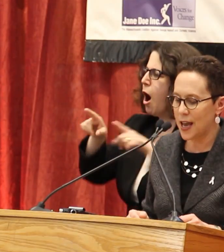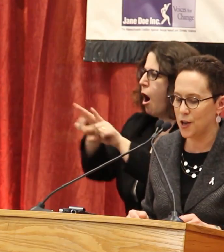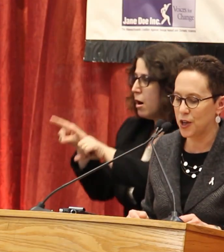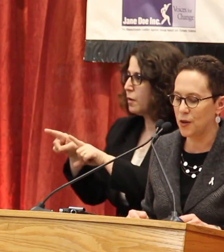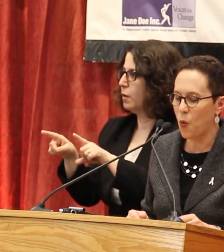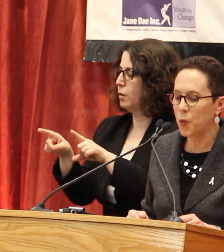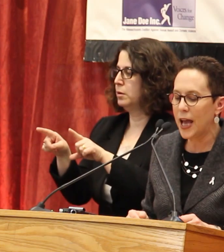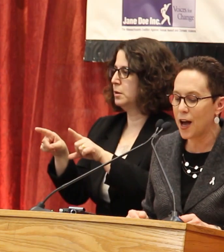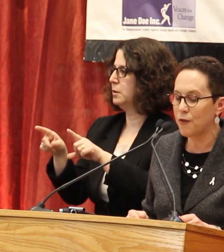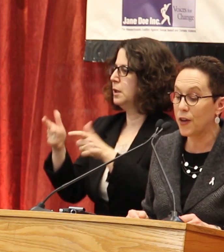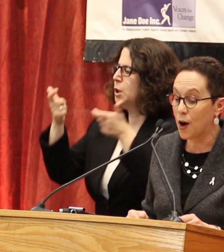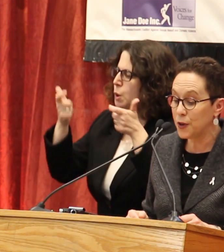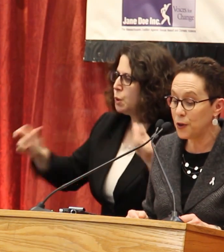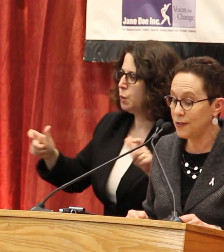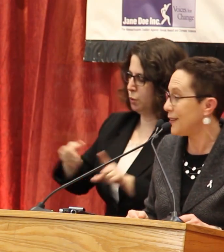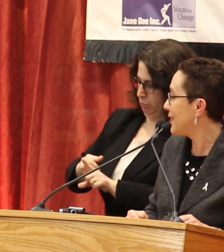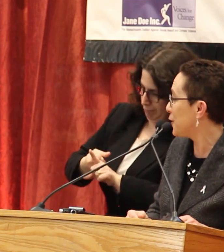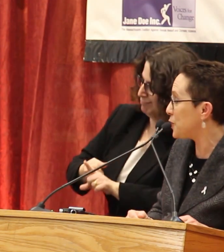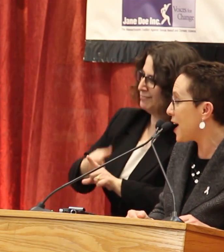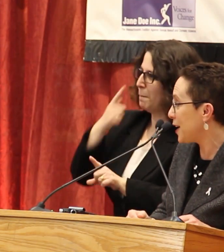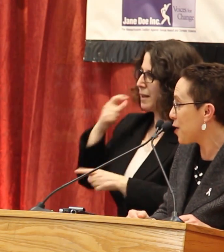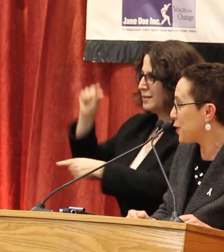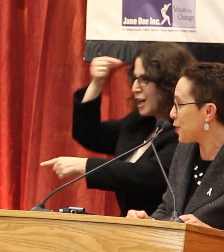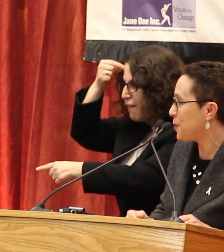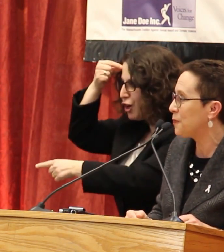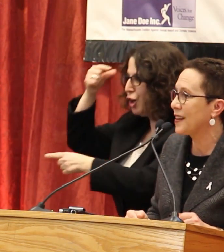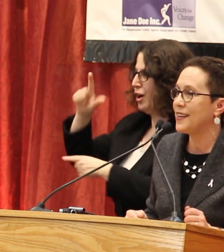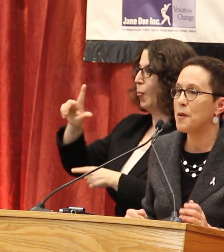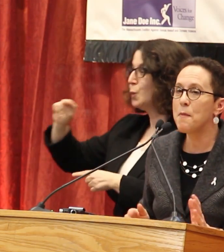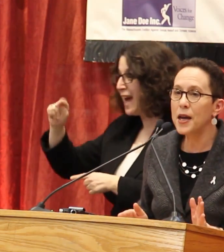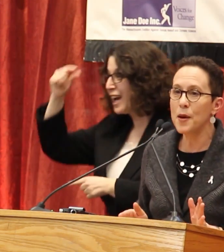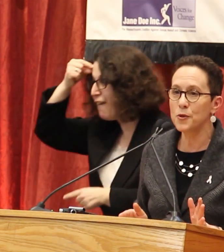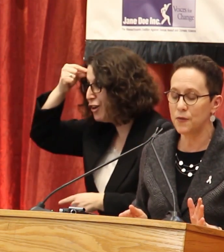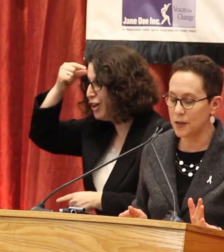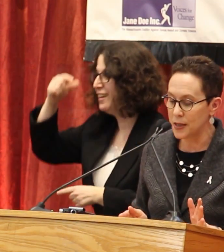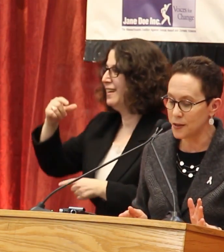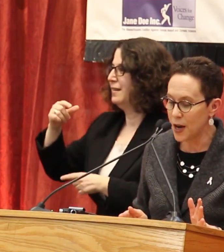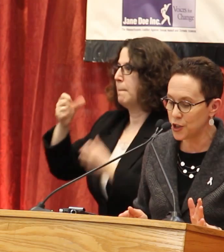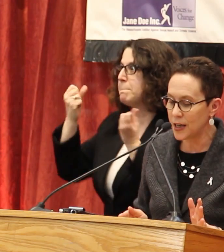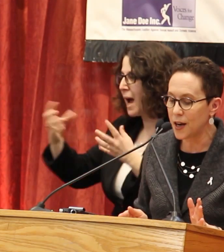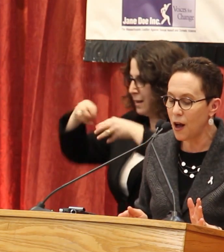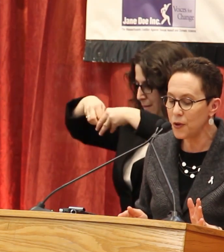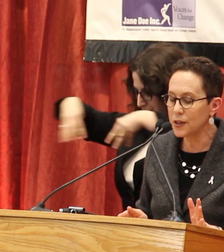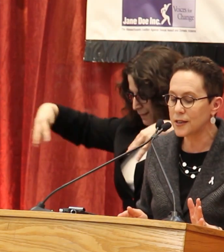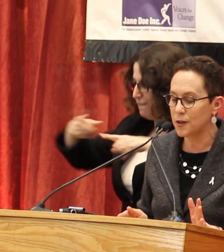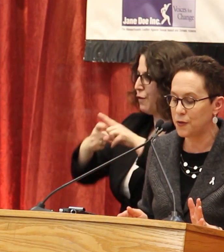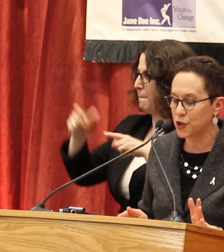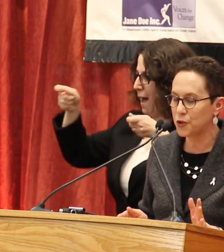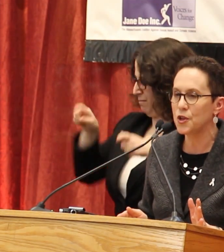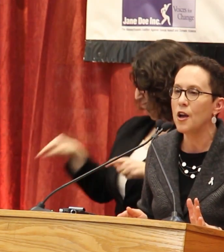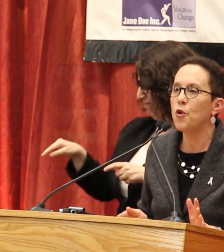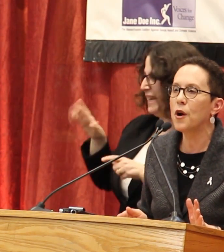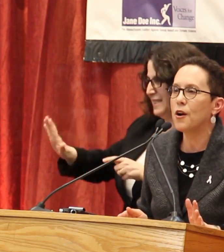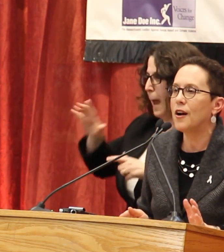momentous occasion when we have the governor, the lieutenant governor, many members of the administration, and other elected